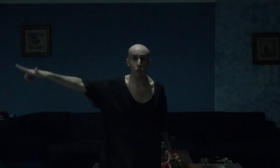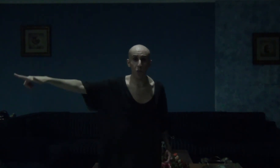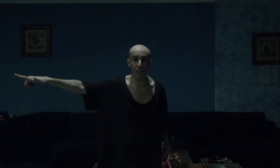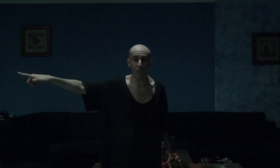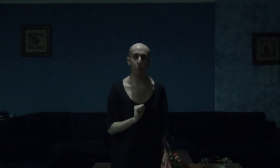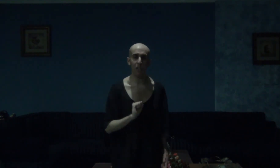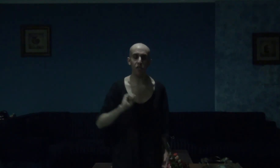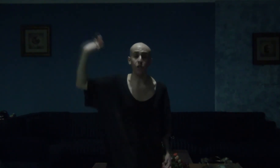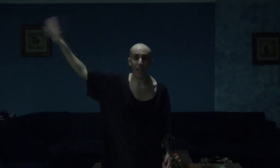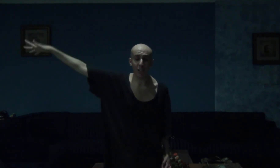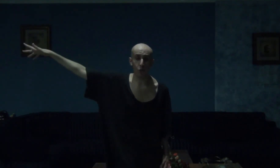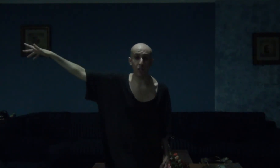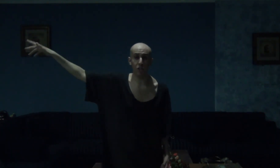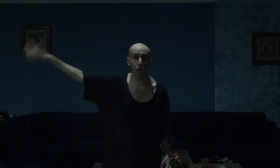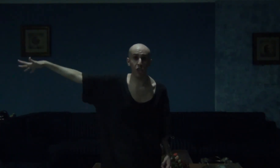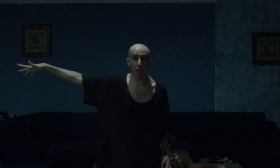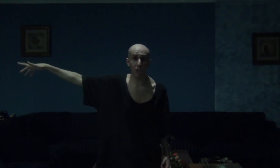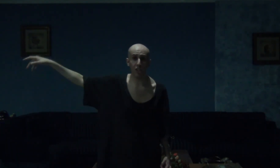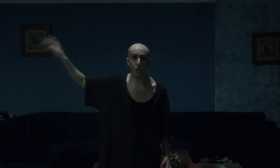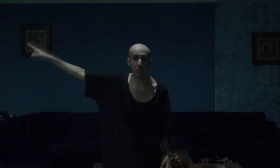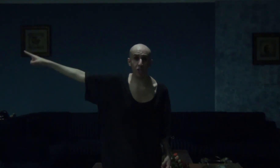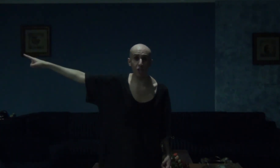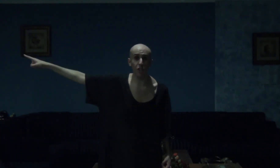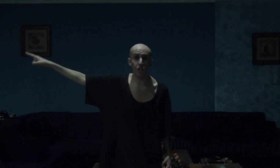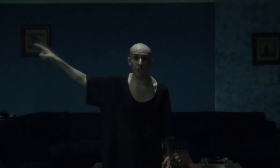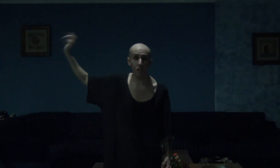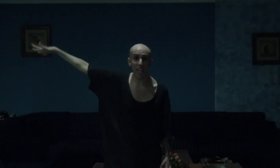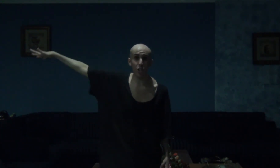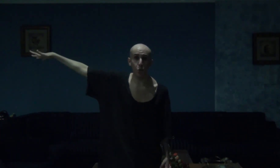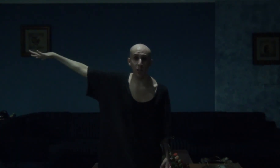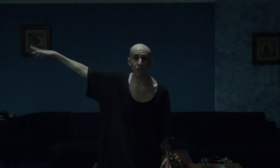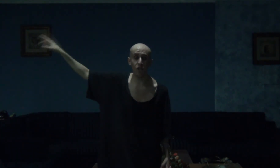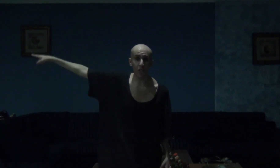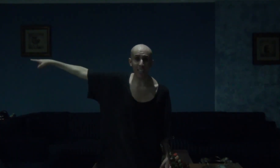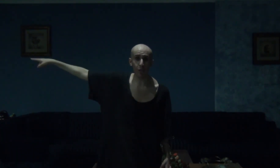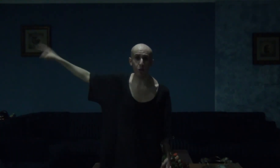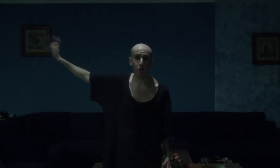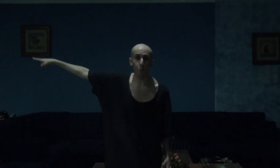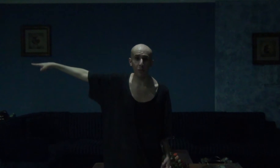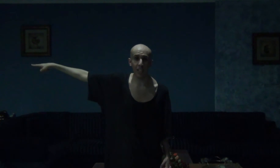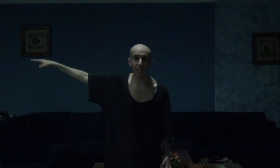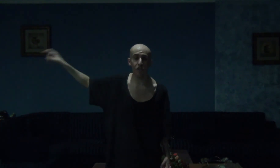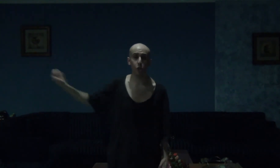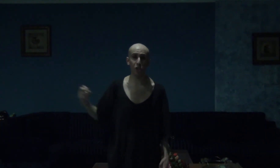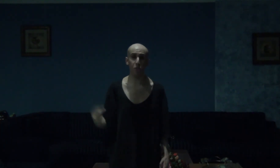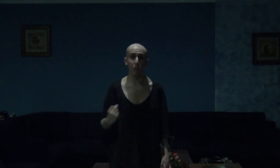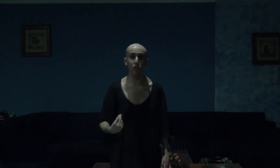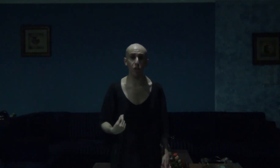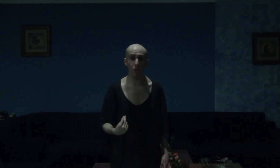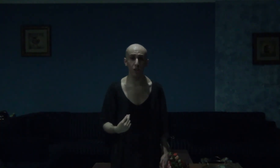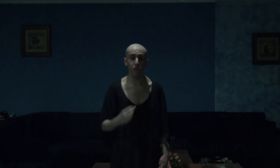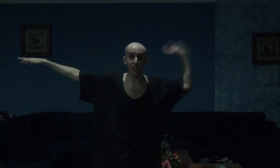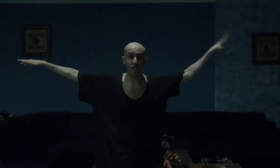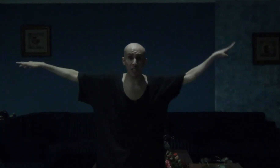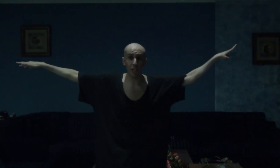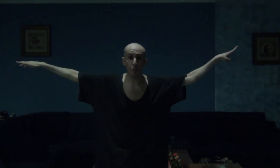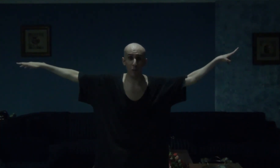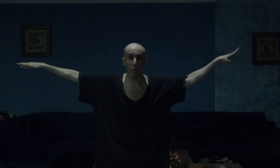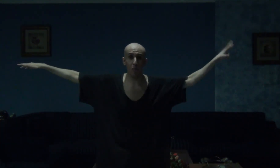real but the actress regardless was still good as was the actress who played tris marigold and the second problem